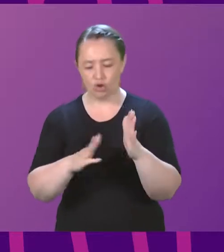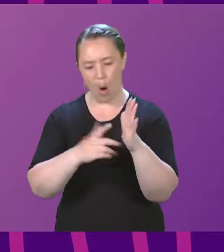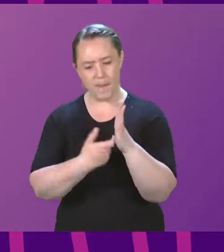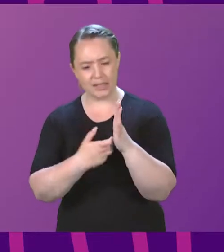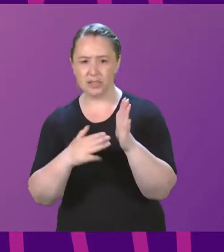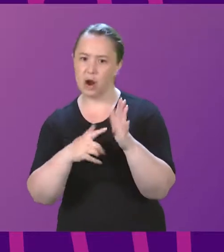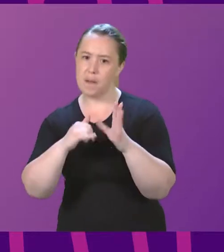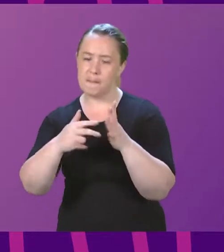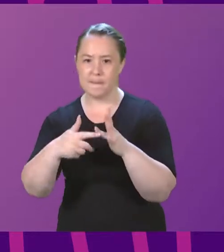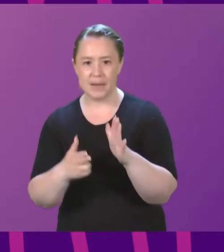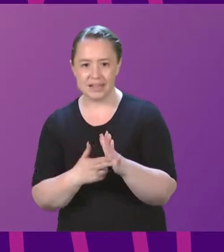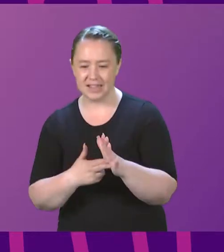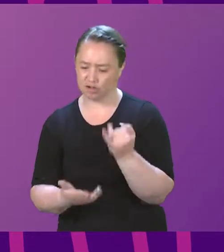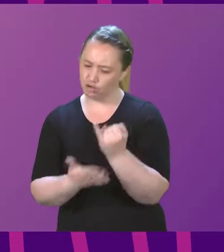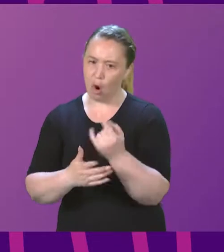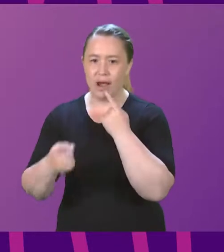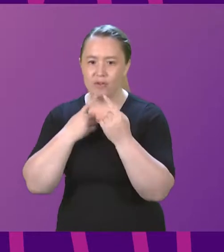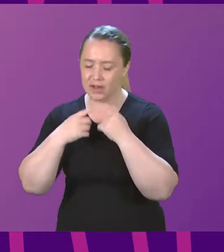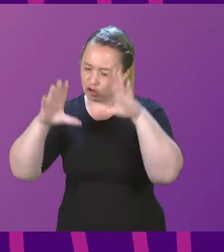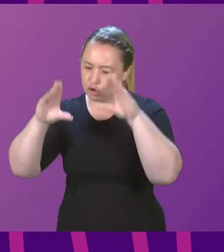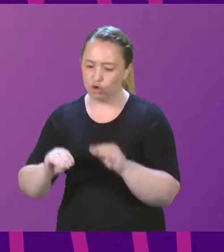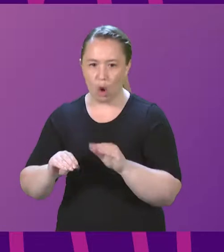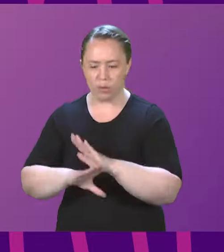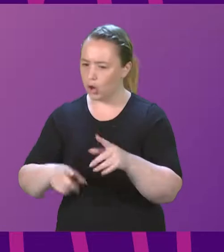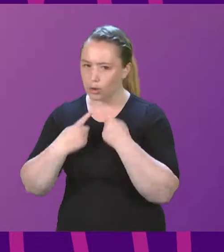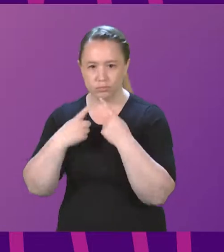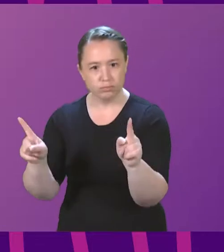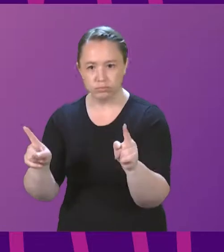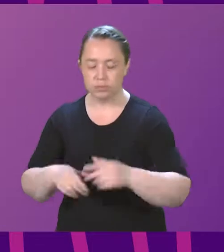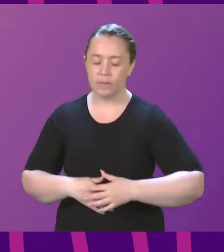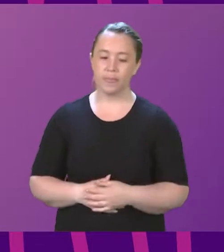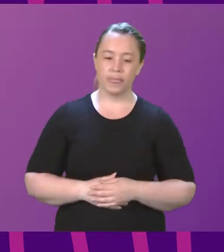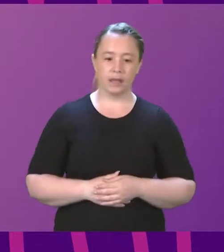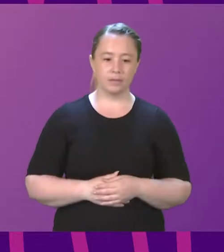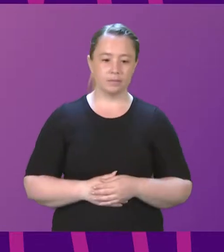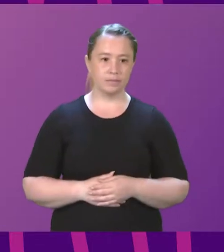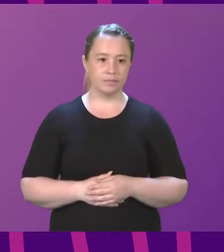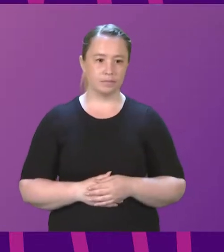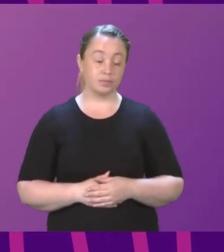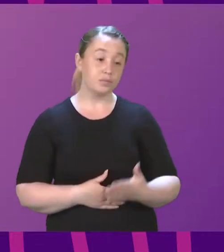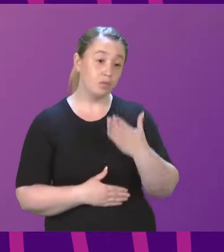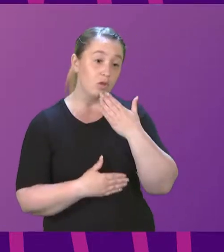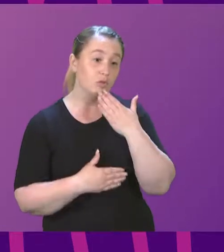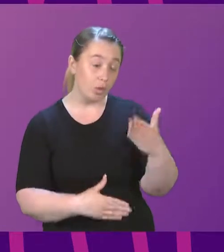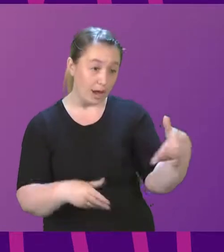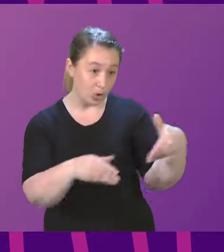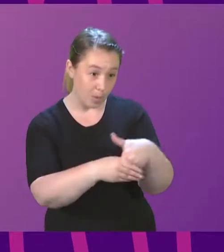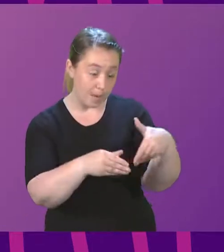Mason does not continue with this dangerous disinformation? Minister. So, first of all, I thank the Member for that